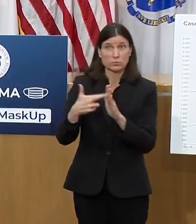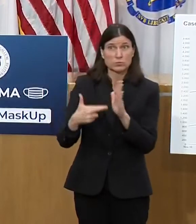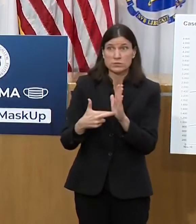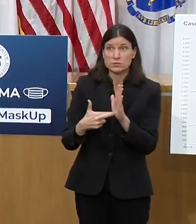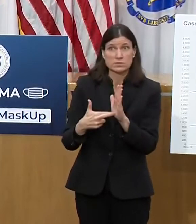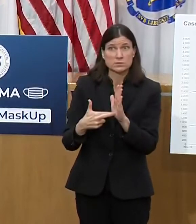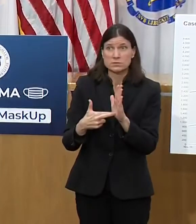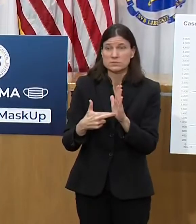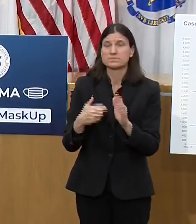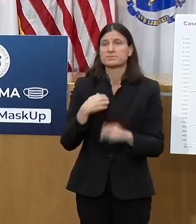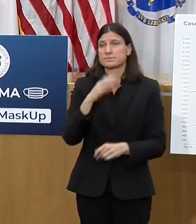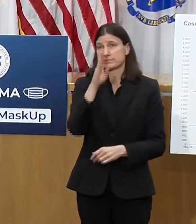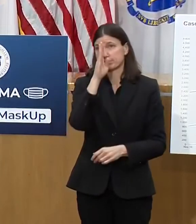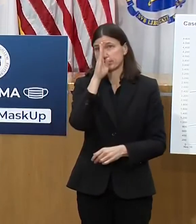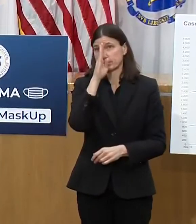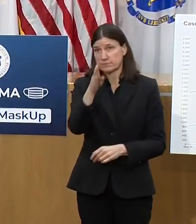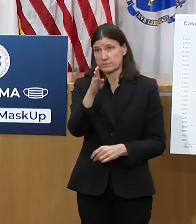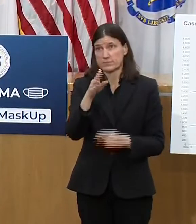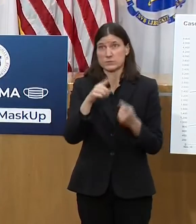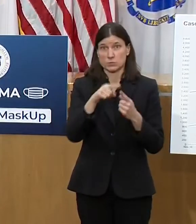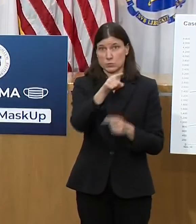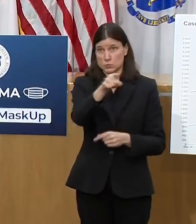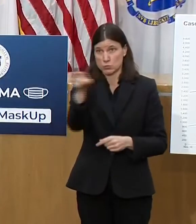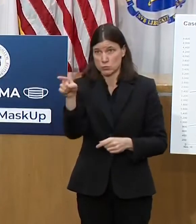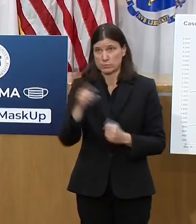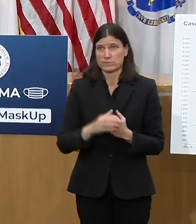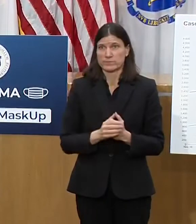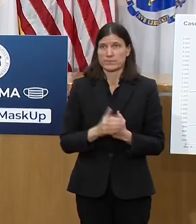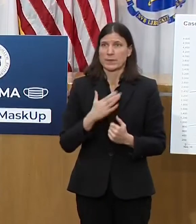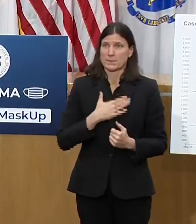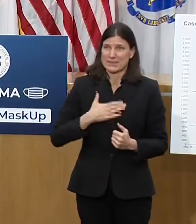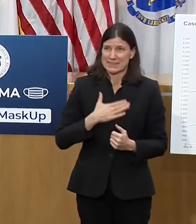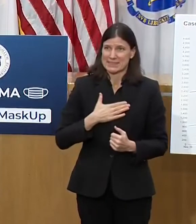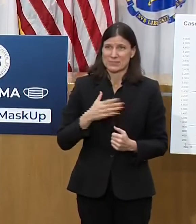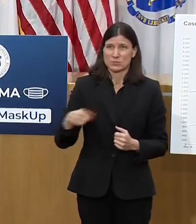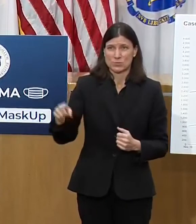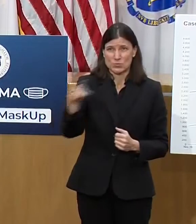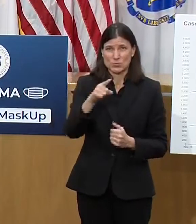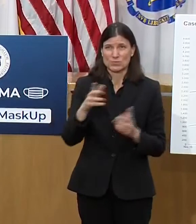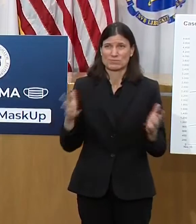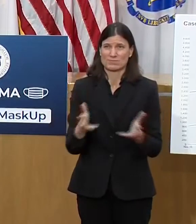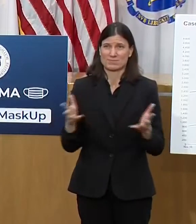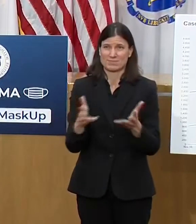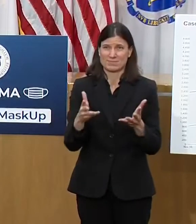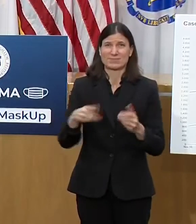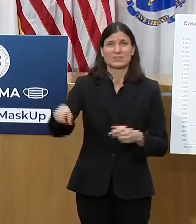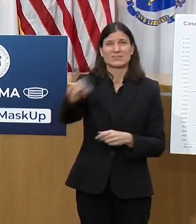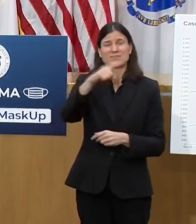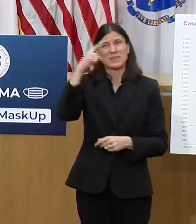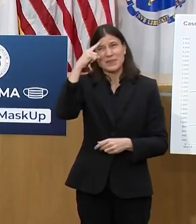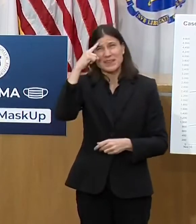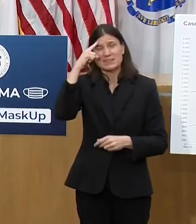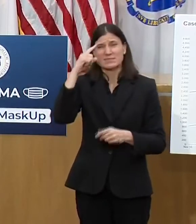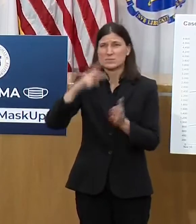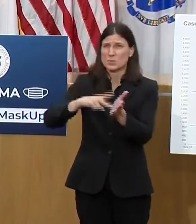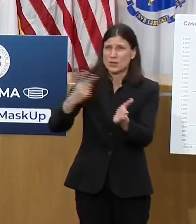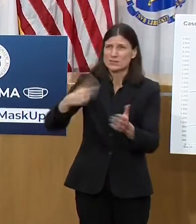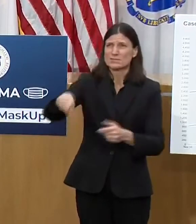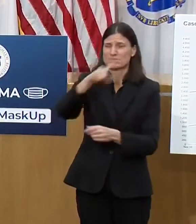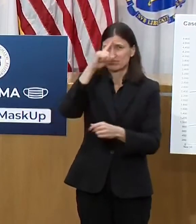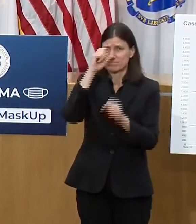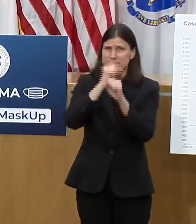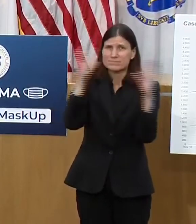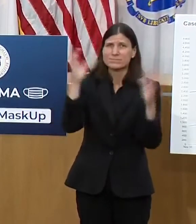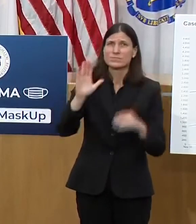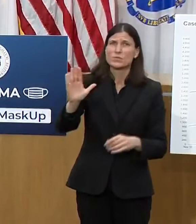I would really ask you and urge you to, first of all, reconsider that, recognizing how difficult,